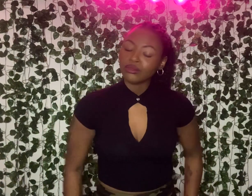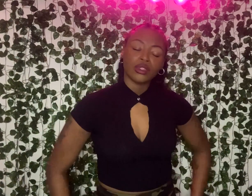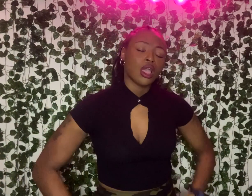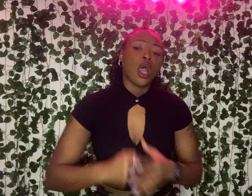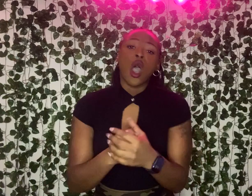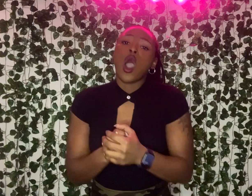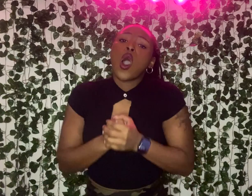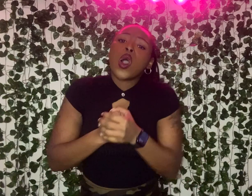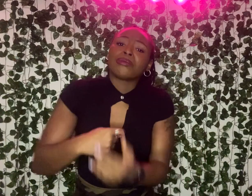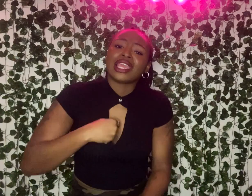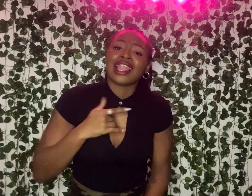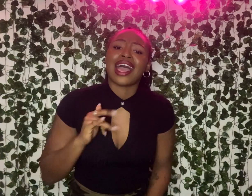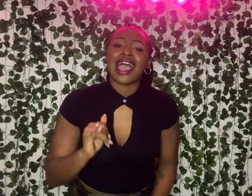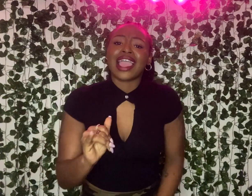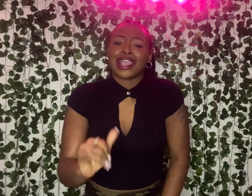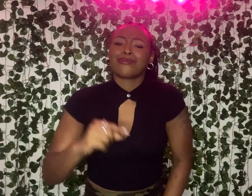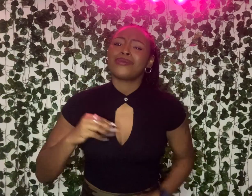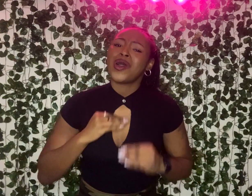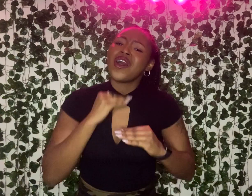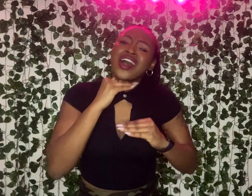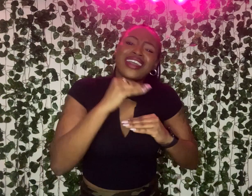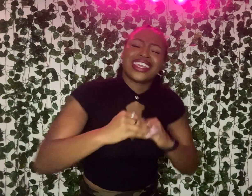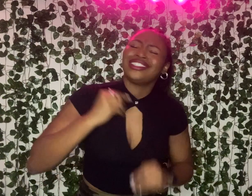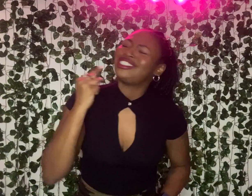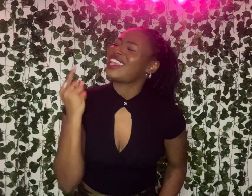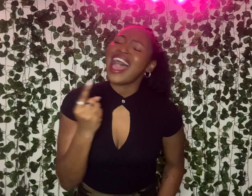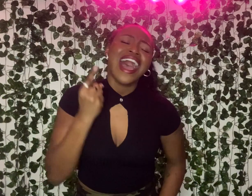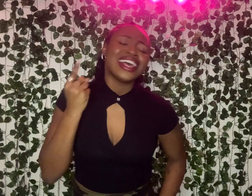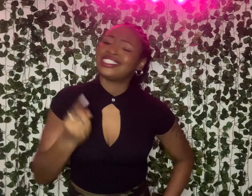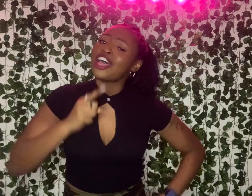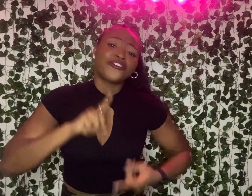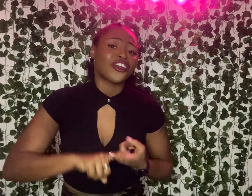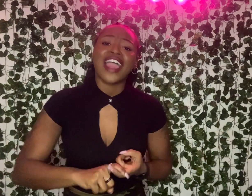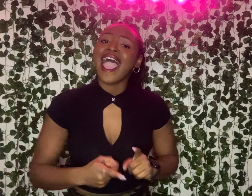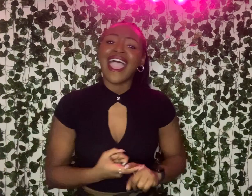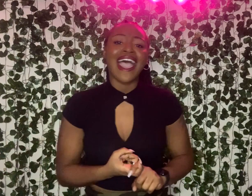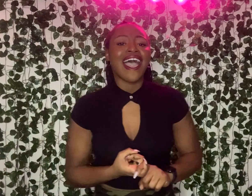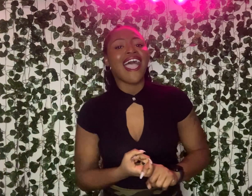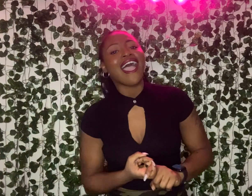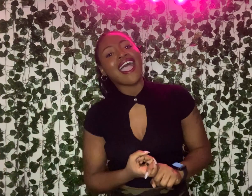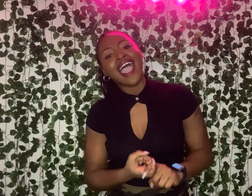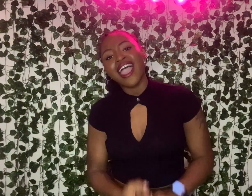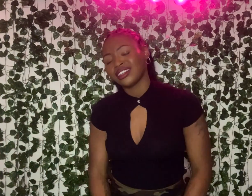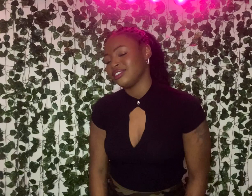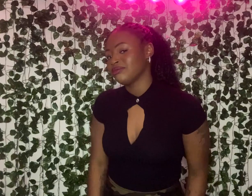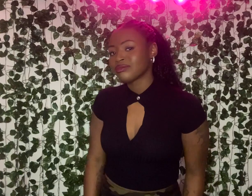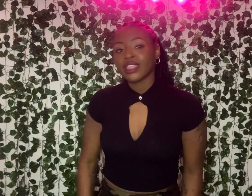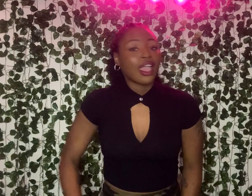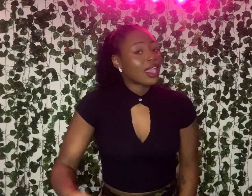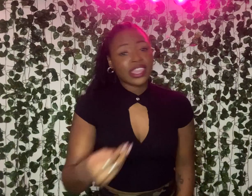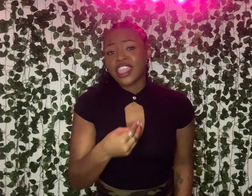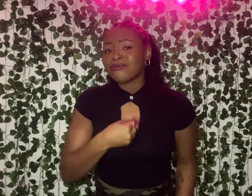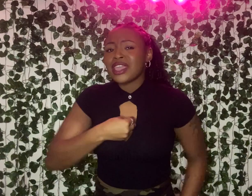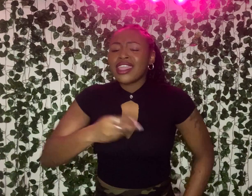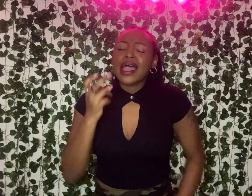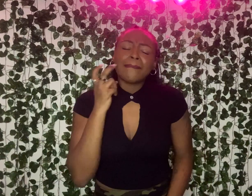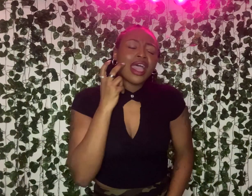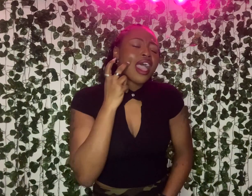Hold me like I'm more than just a friend. Give me a